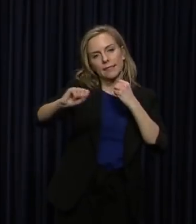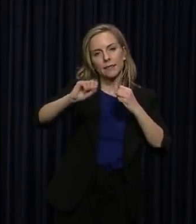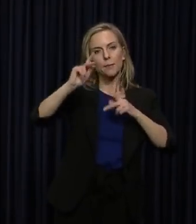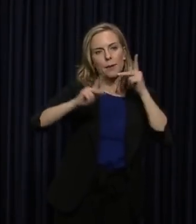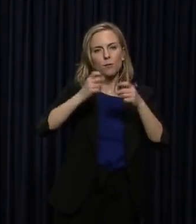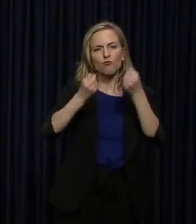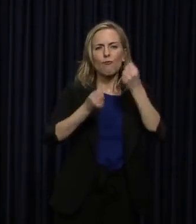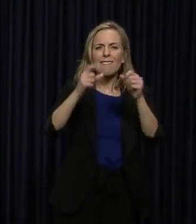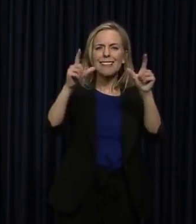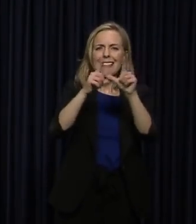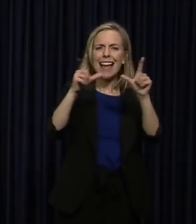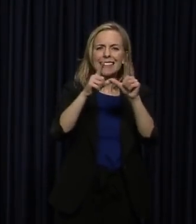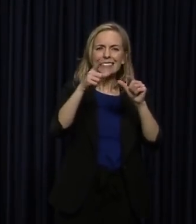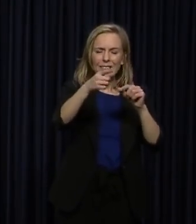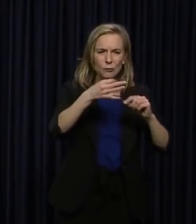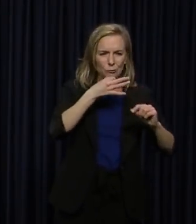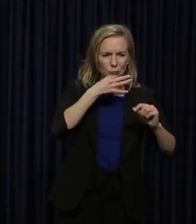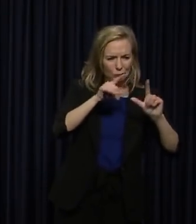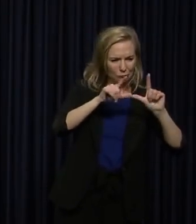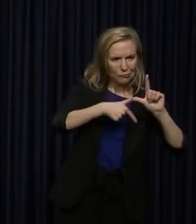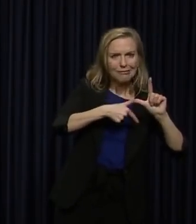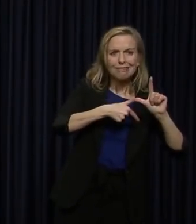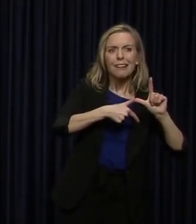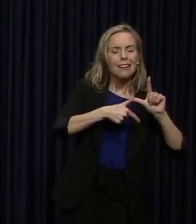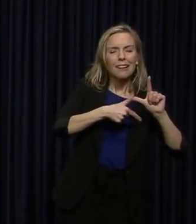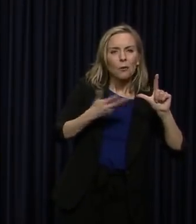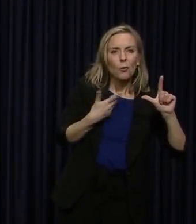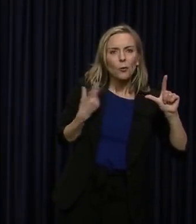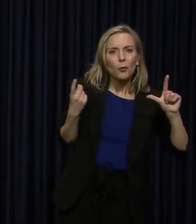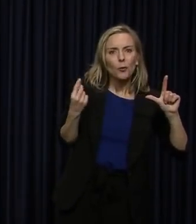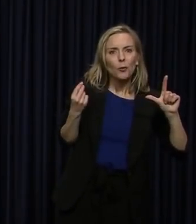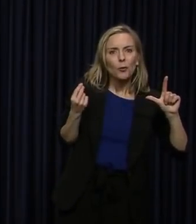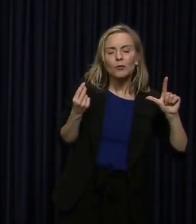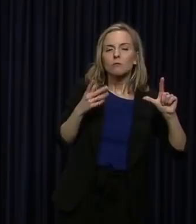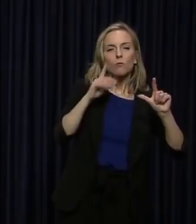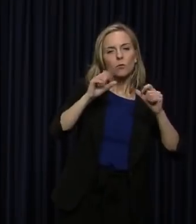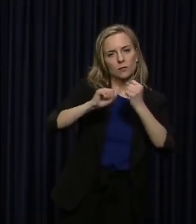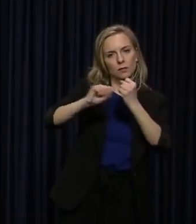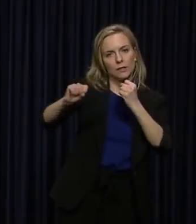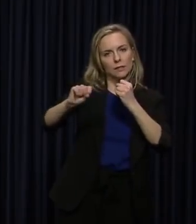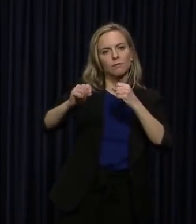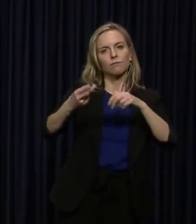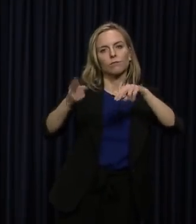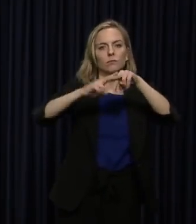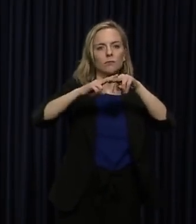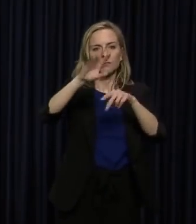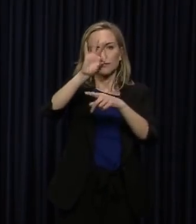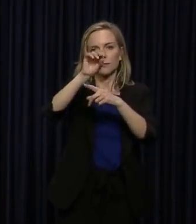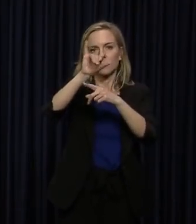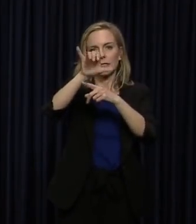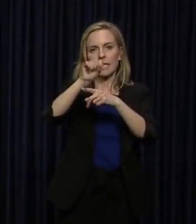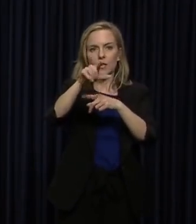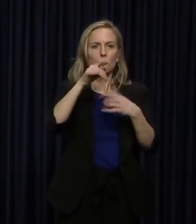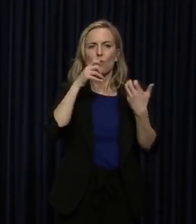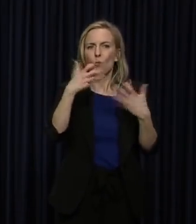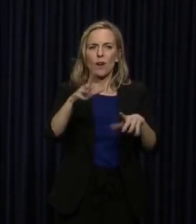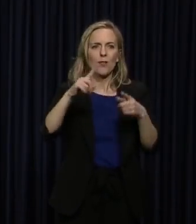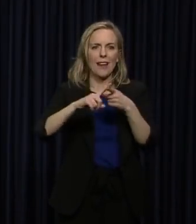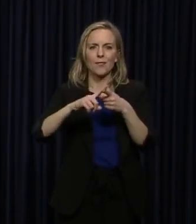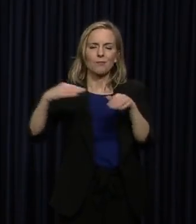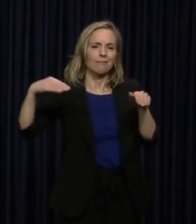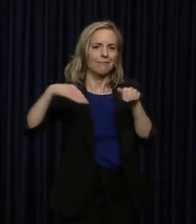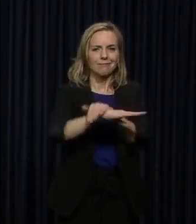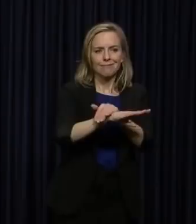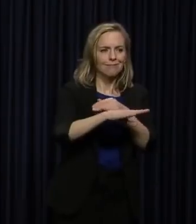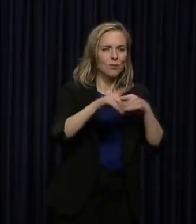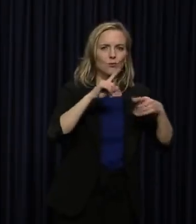people's driver's license if they would otherwise be expiring for the next 90 days. We don't want you to have to come in in